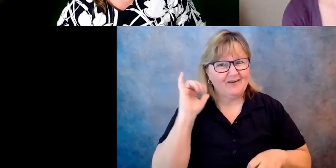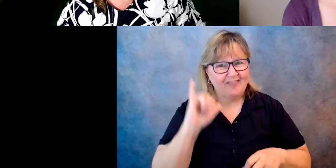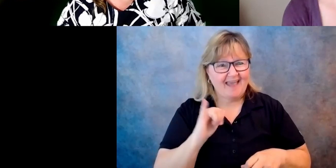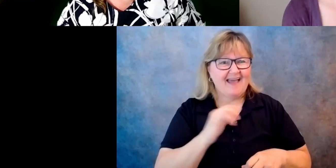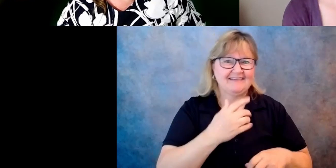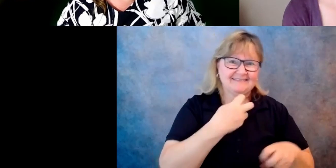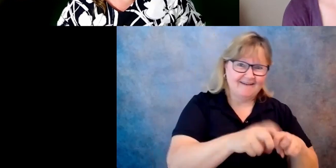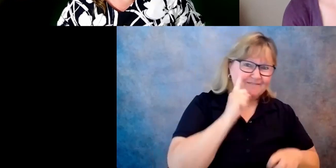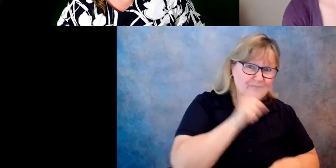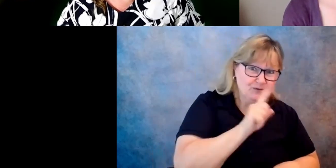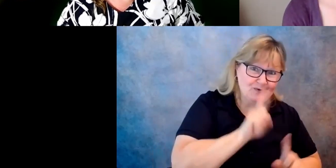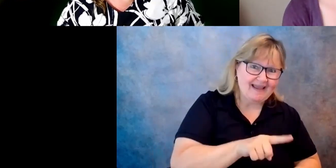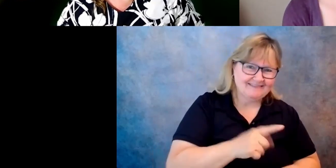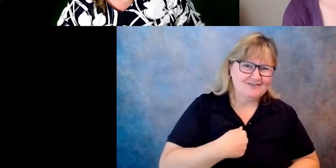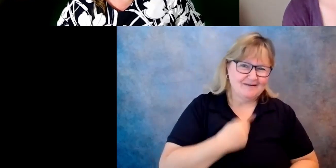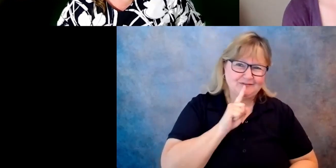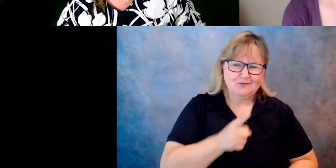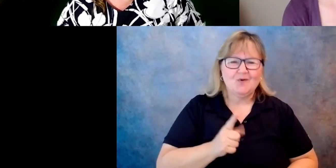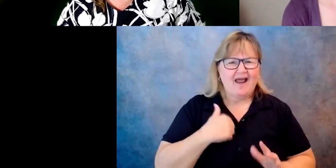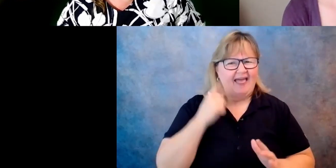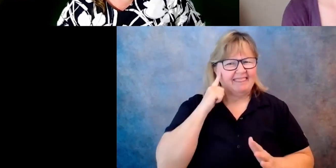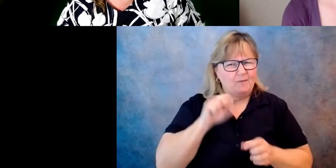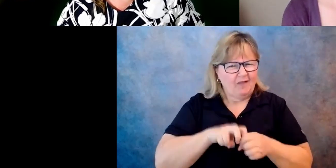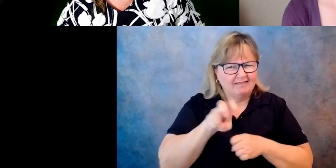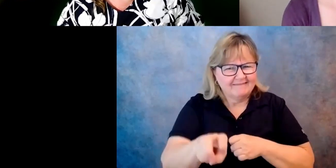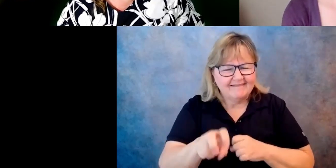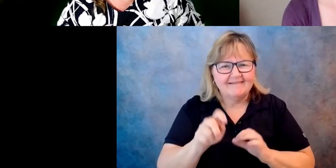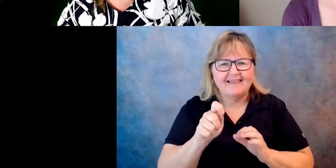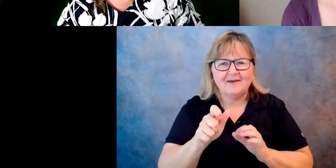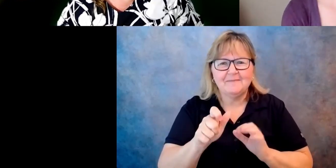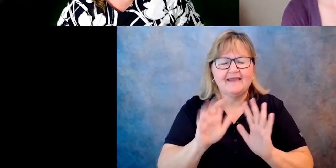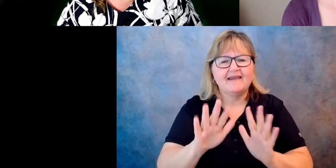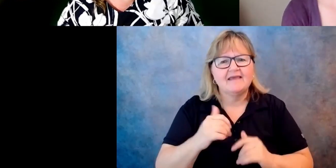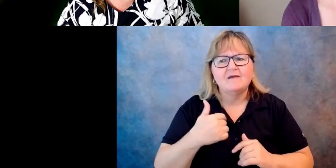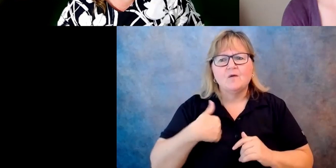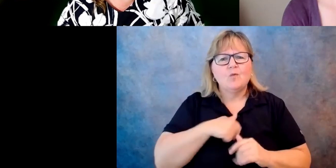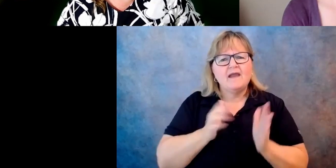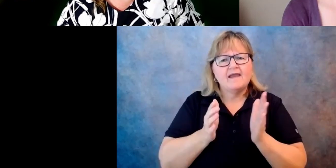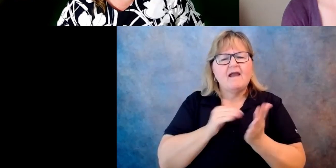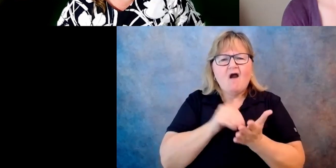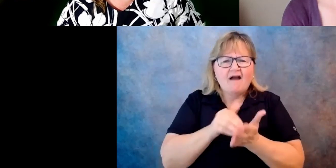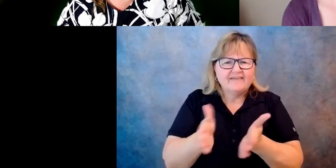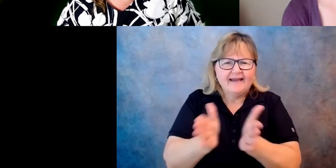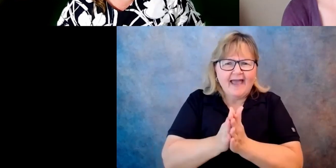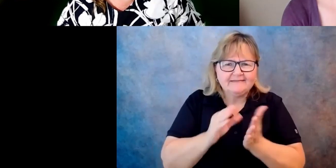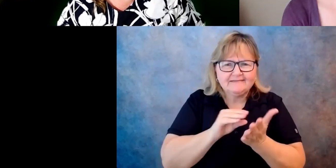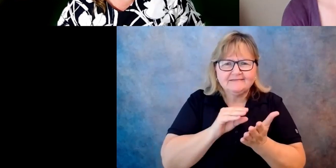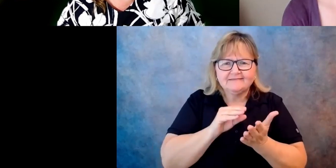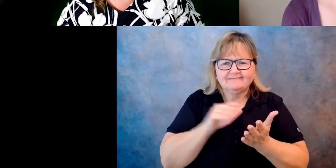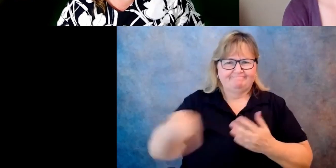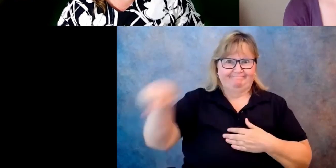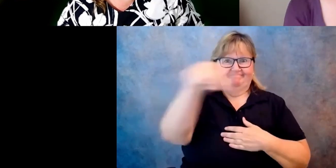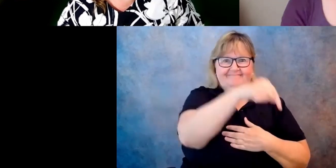shift forward to a question that I had saved for later. That is that we often ask as students, what can we do to help? And we hear,